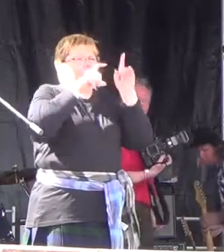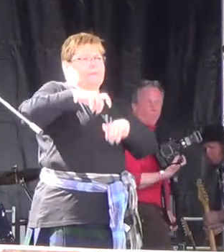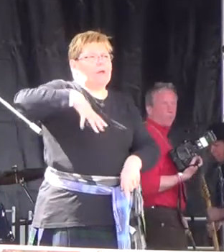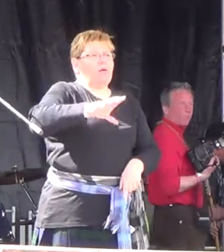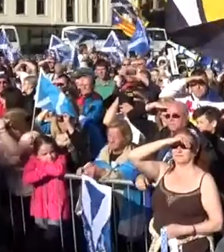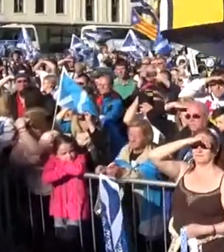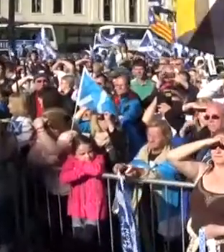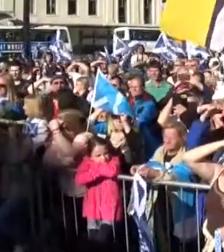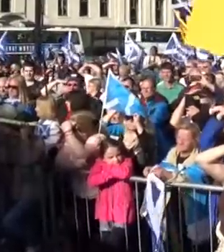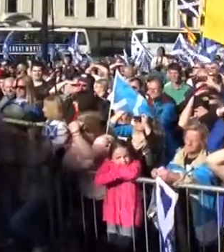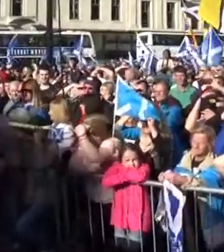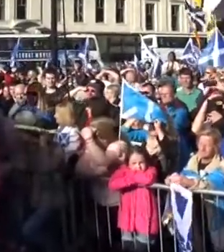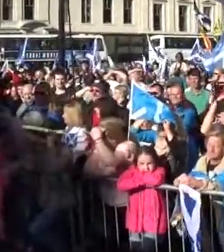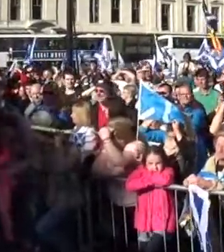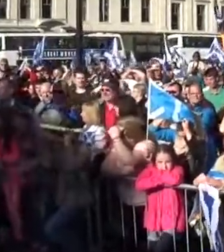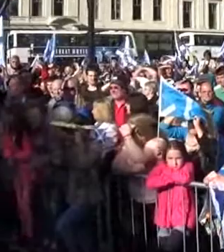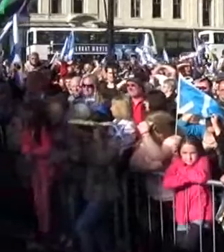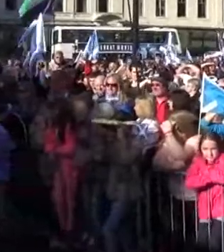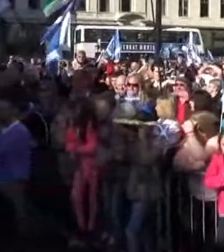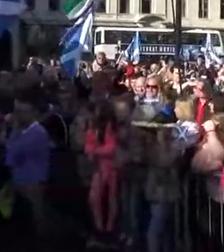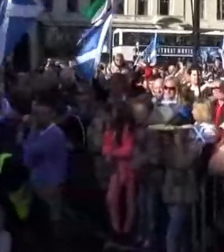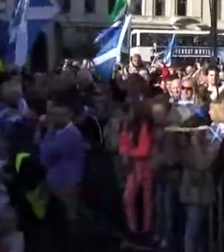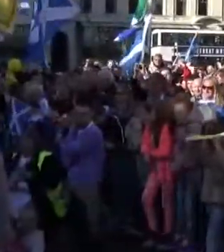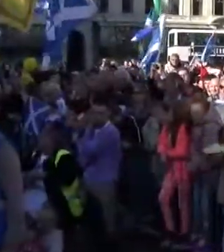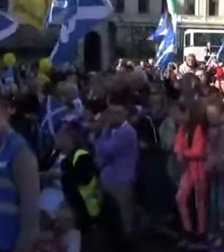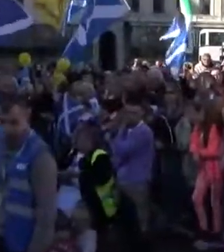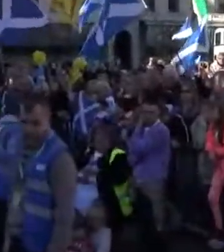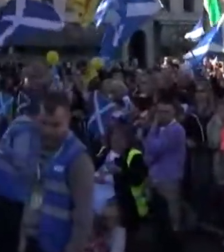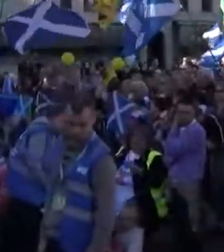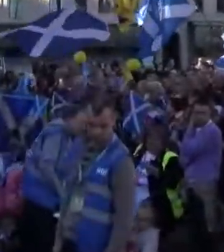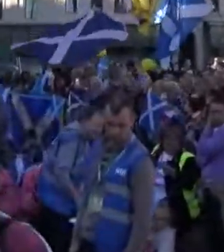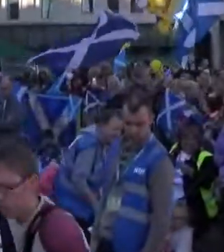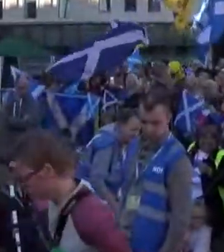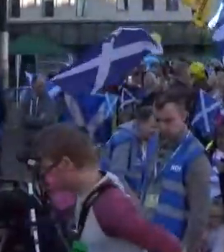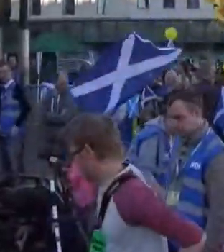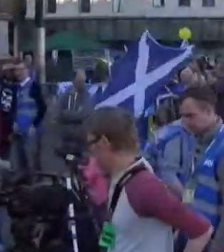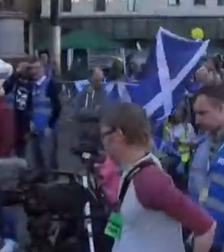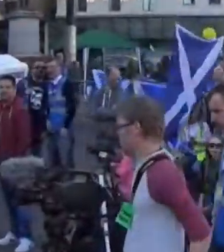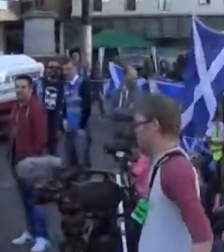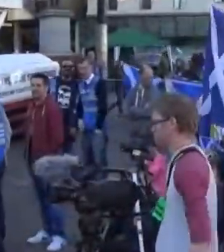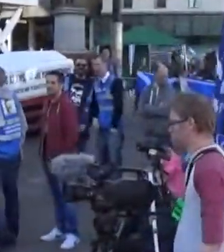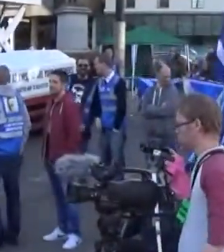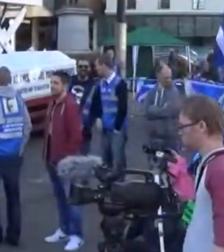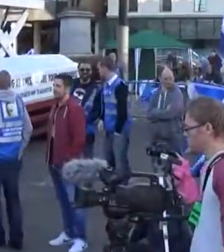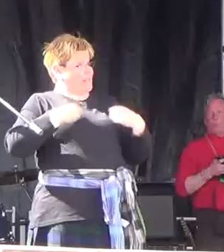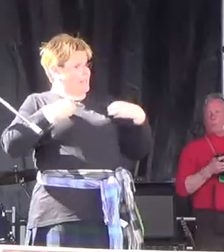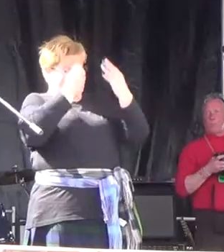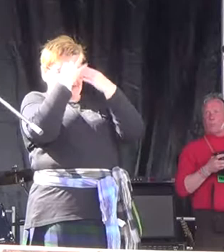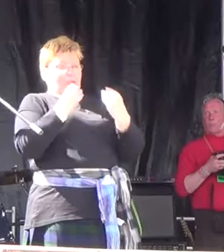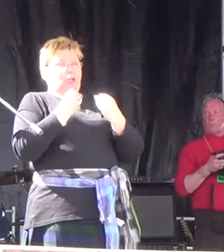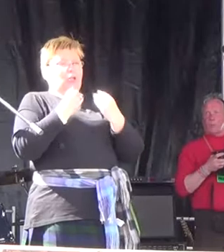They did bring in fees for students, so that those Labour MPs who got their education for free were imposing